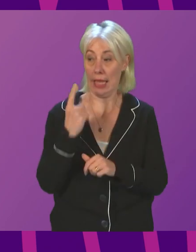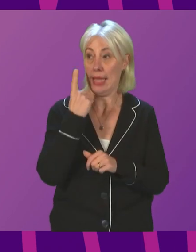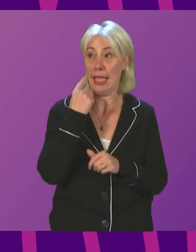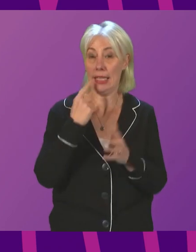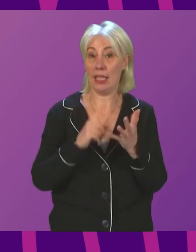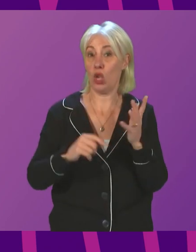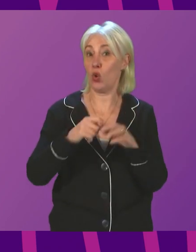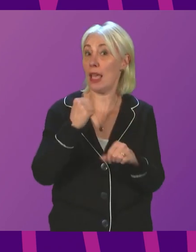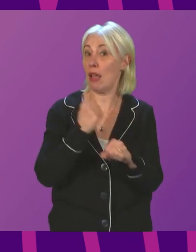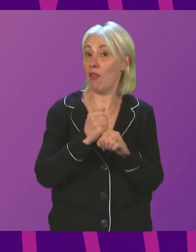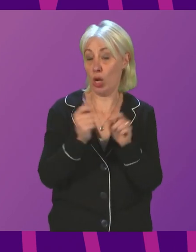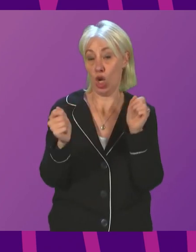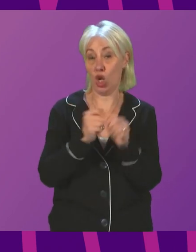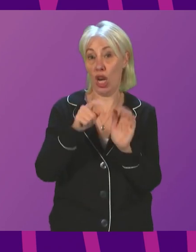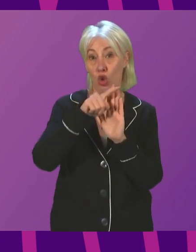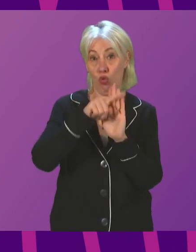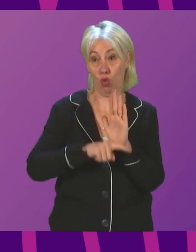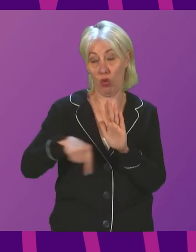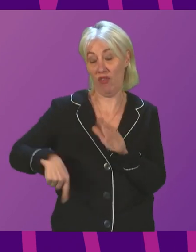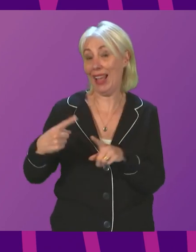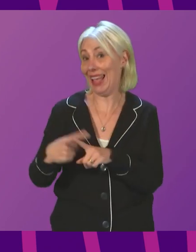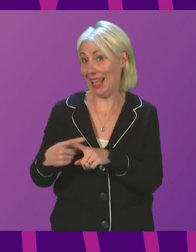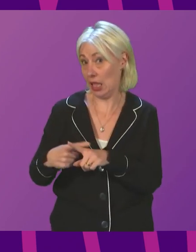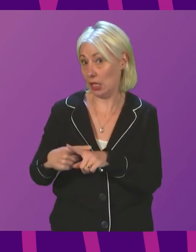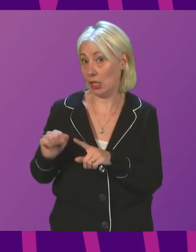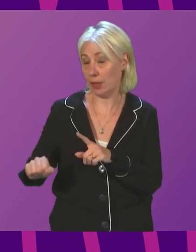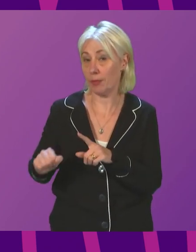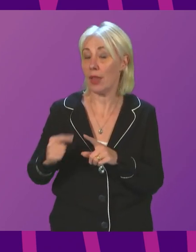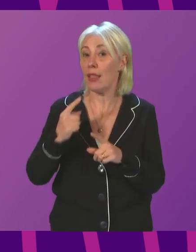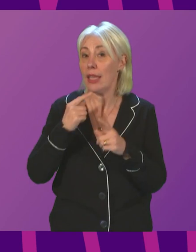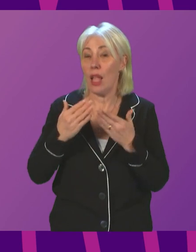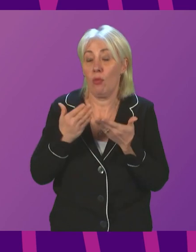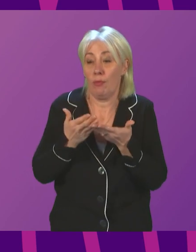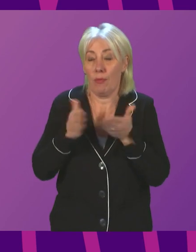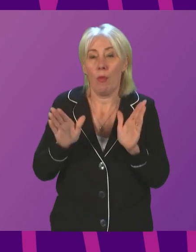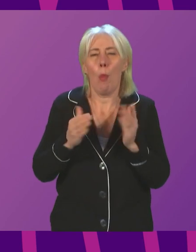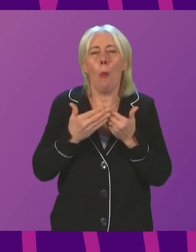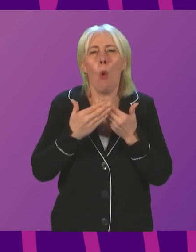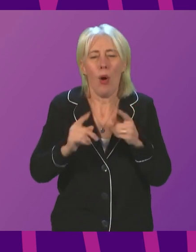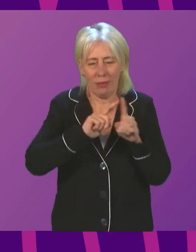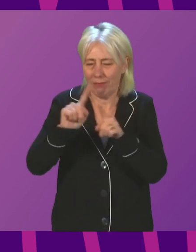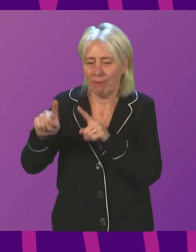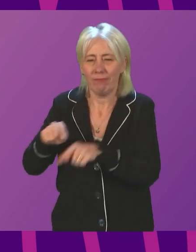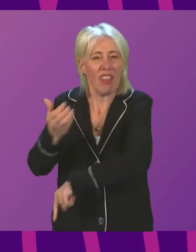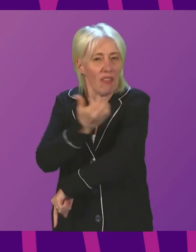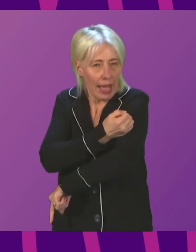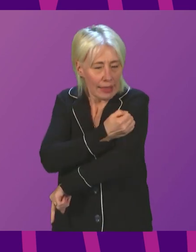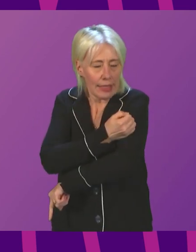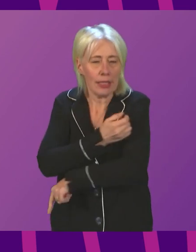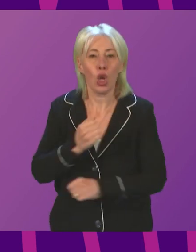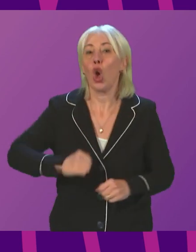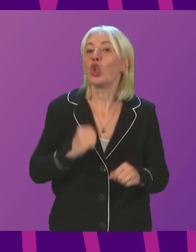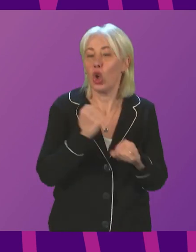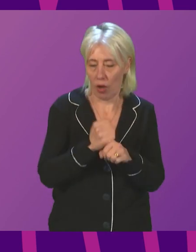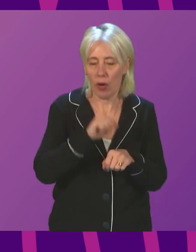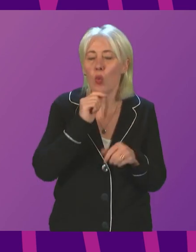announced a change to international travel rules for England, recognising a wider range of vaccines. The Scottish Government will also make